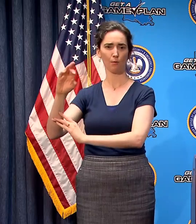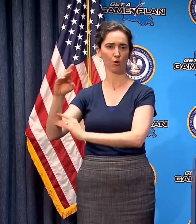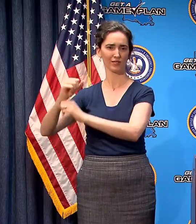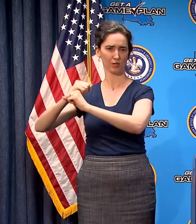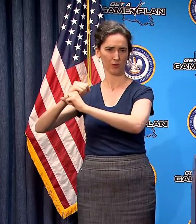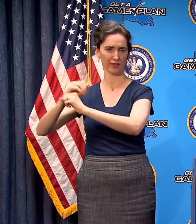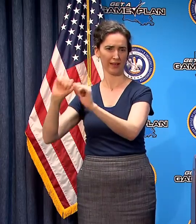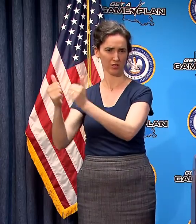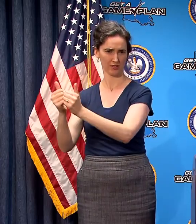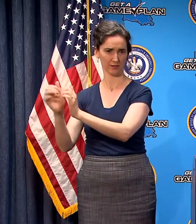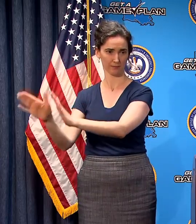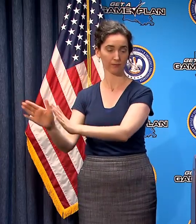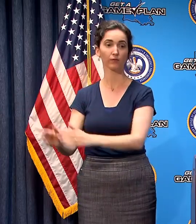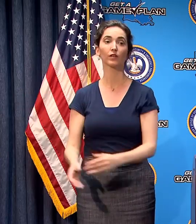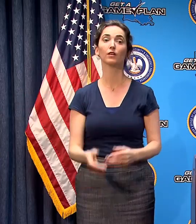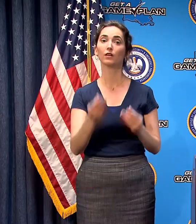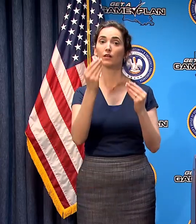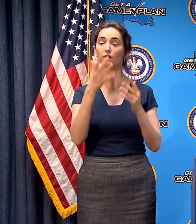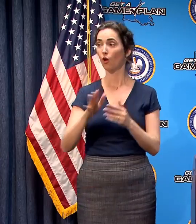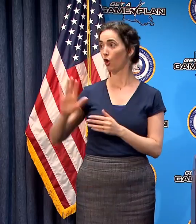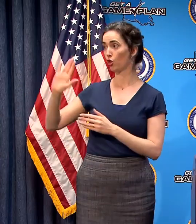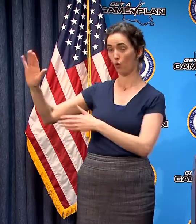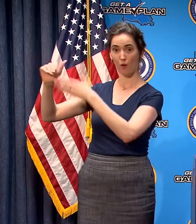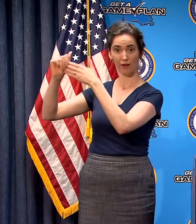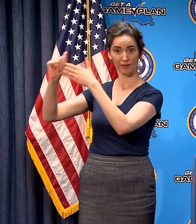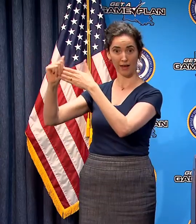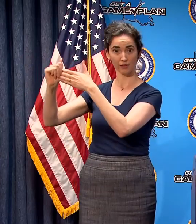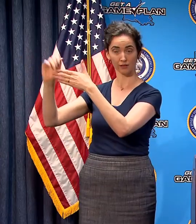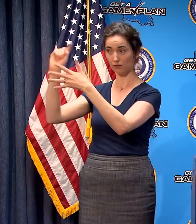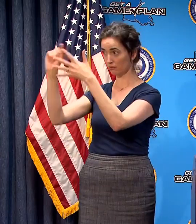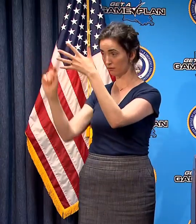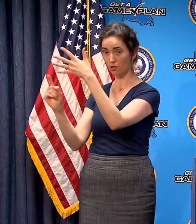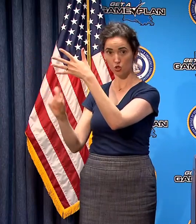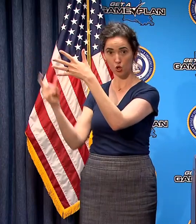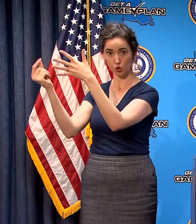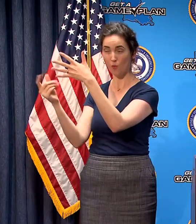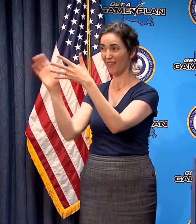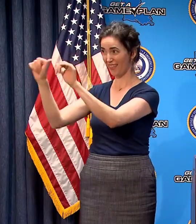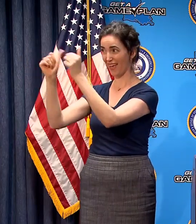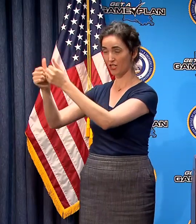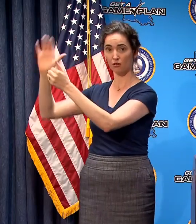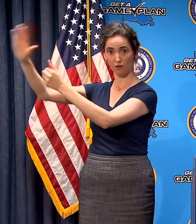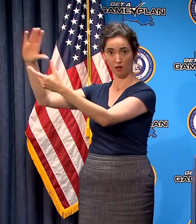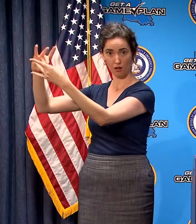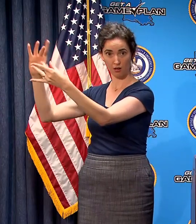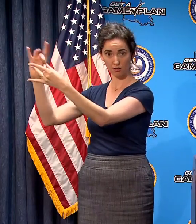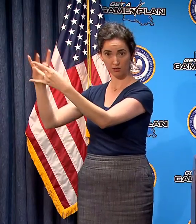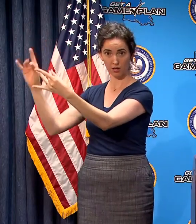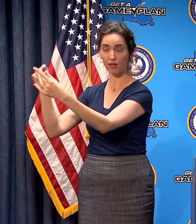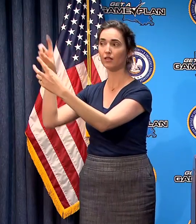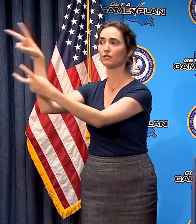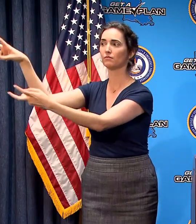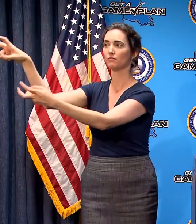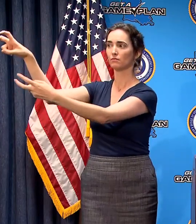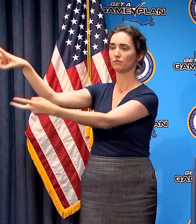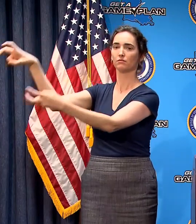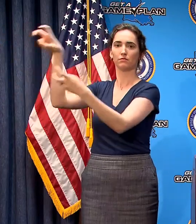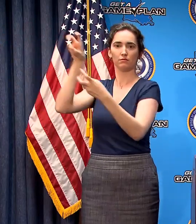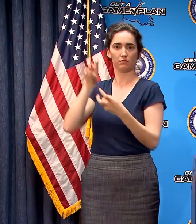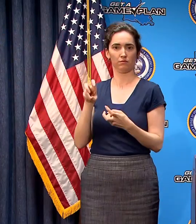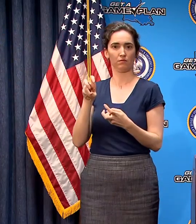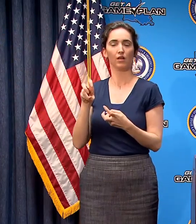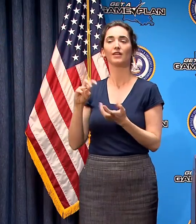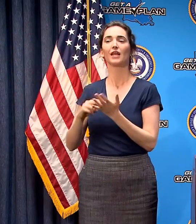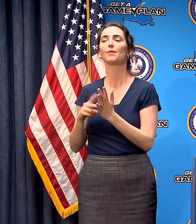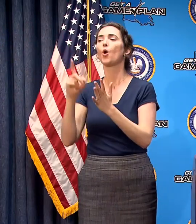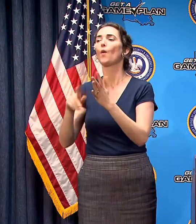it will become very clear to everyone we took the guidelines from this agency as far as what essential business infrastructure looks